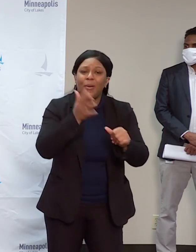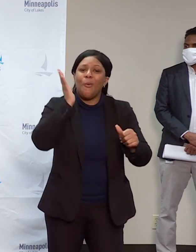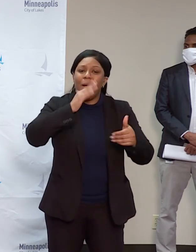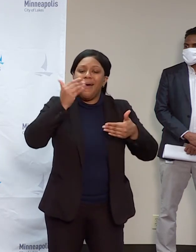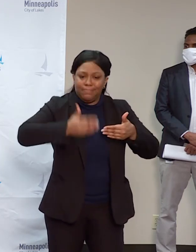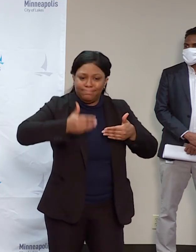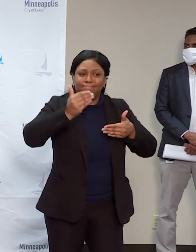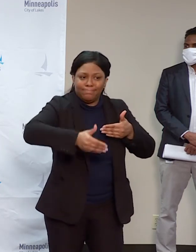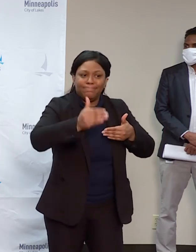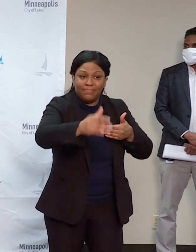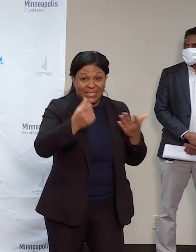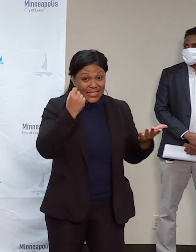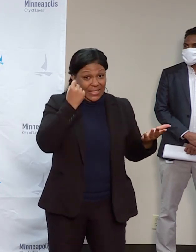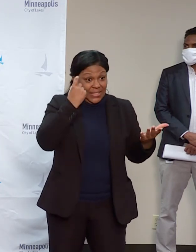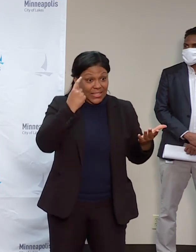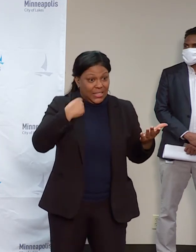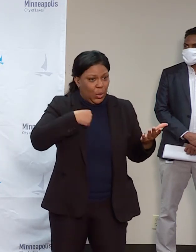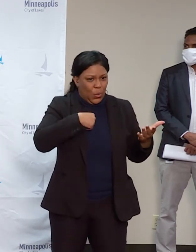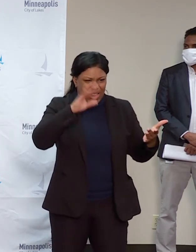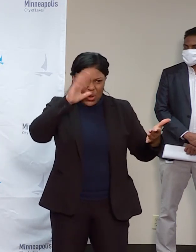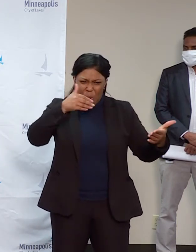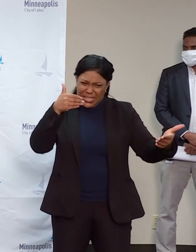this uncertain phase. Thank you.